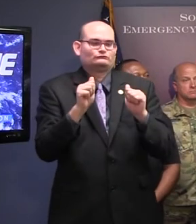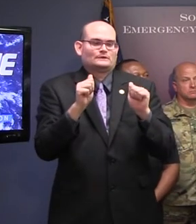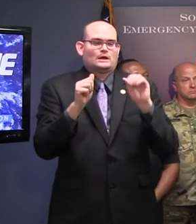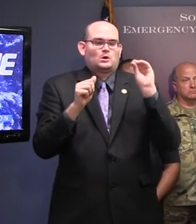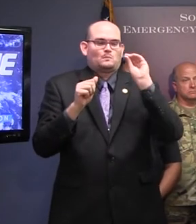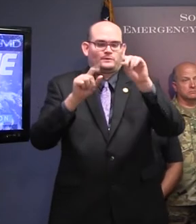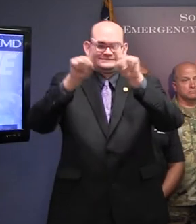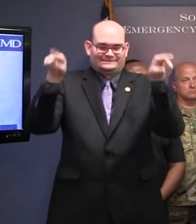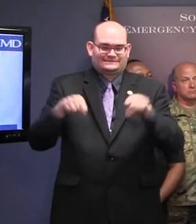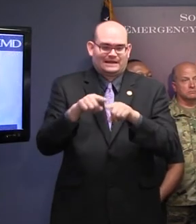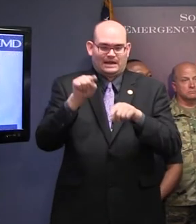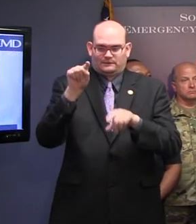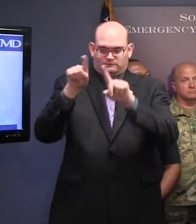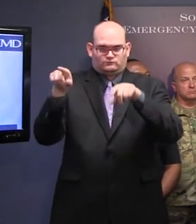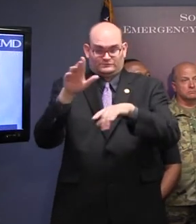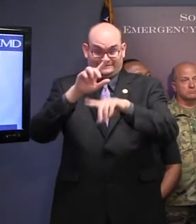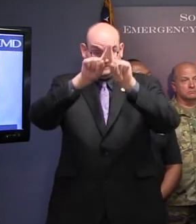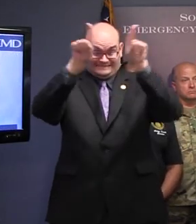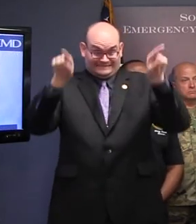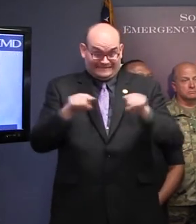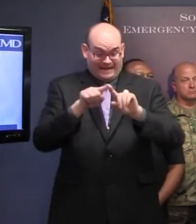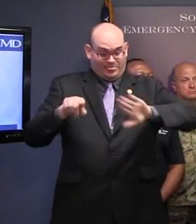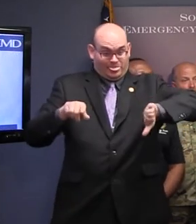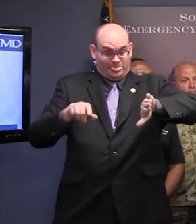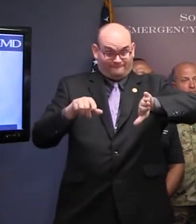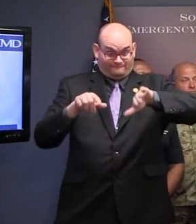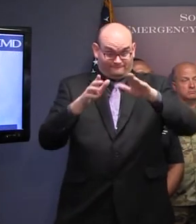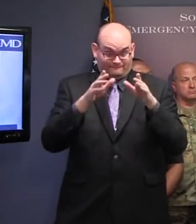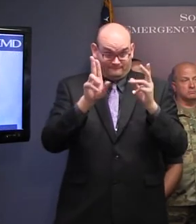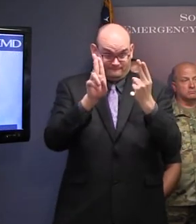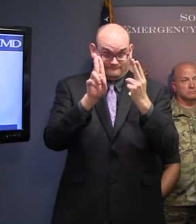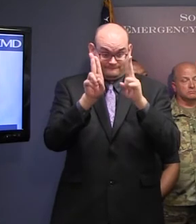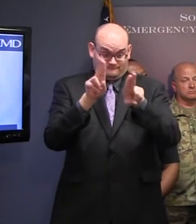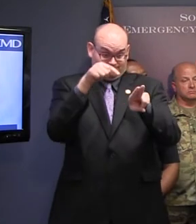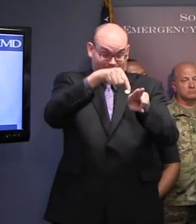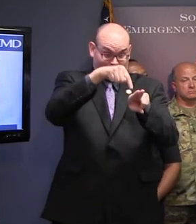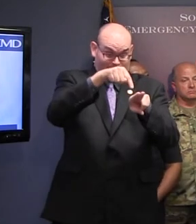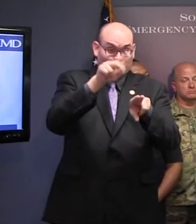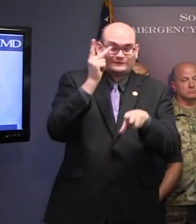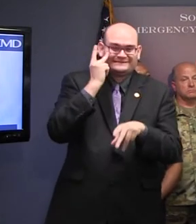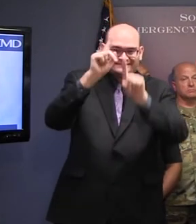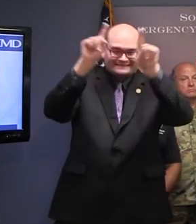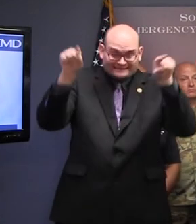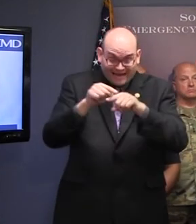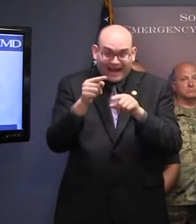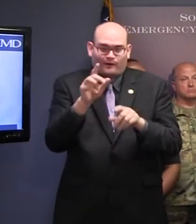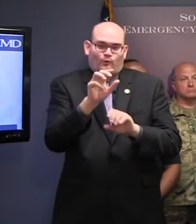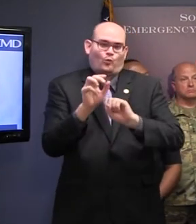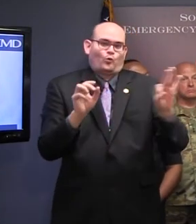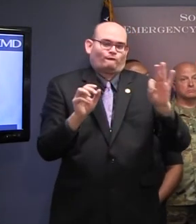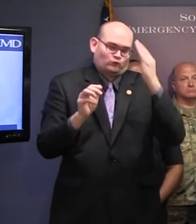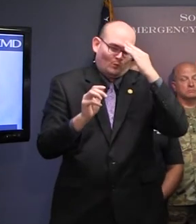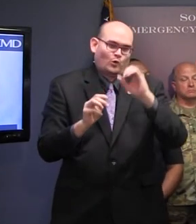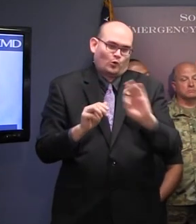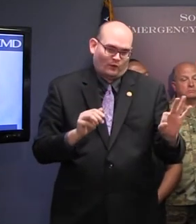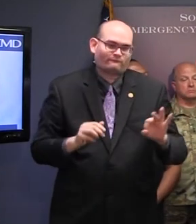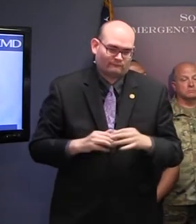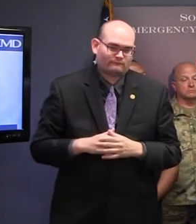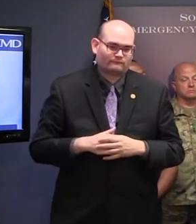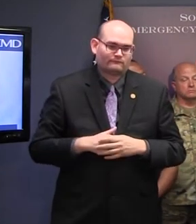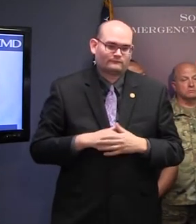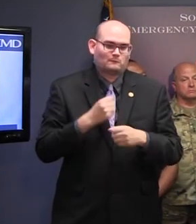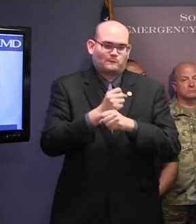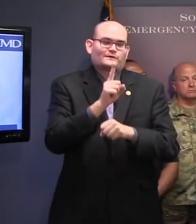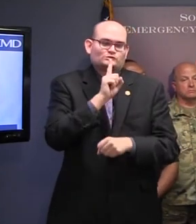right-hand side of the road. So you'd be going up the wrong way on the exit that used to come in to the southbound or